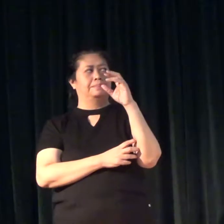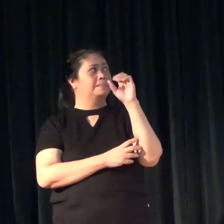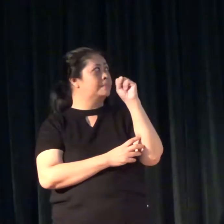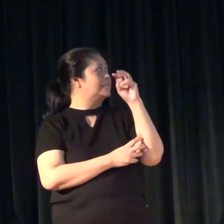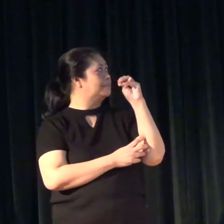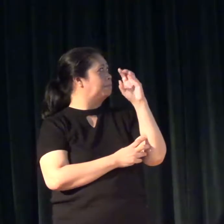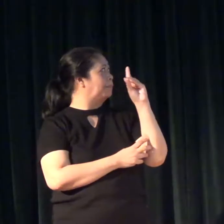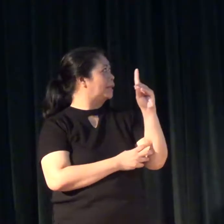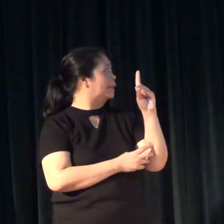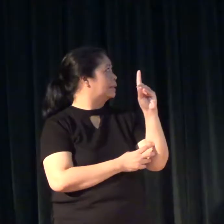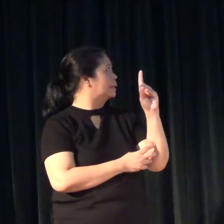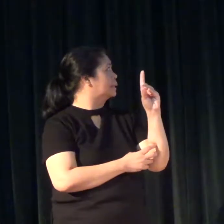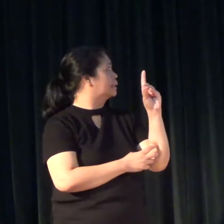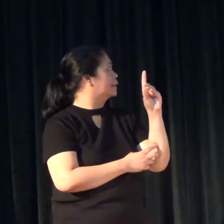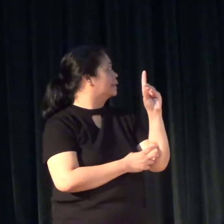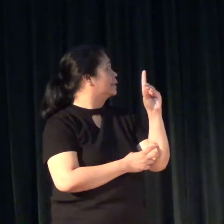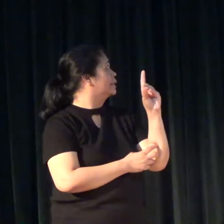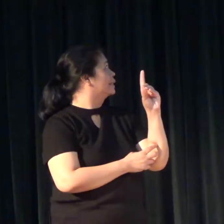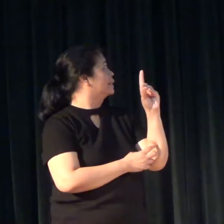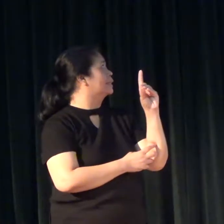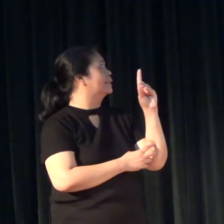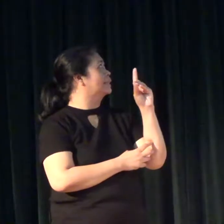SNED, S. special